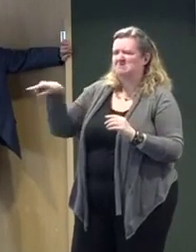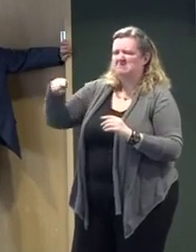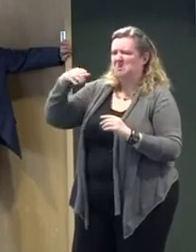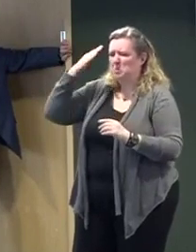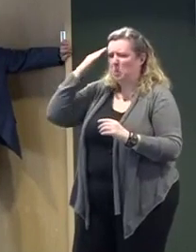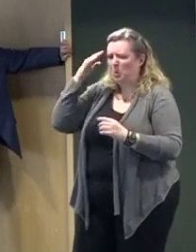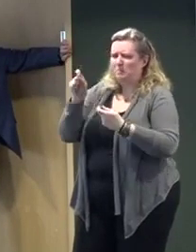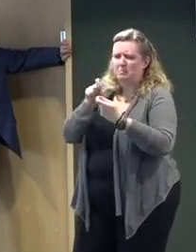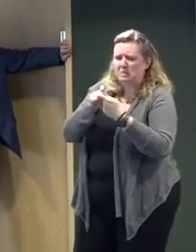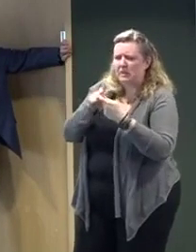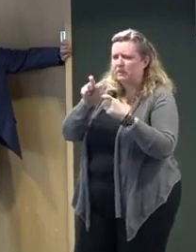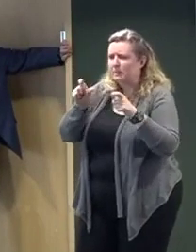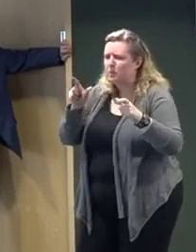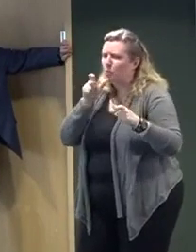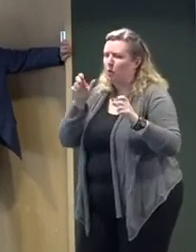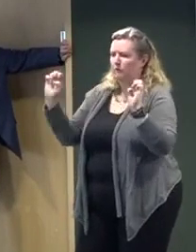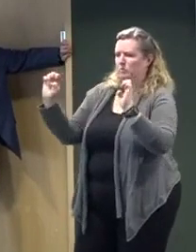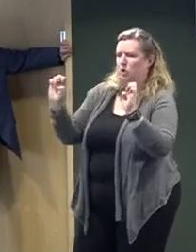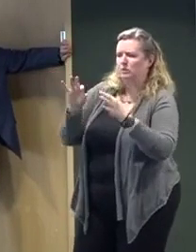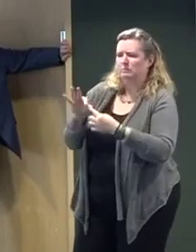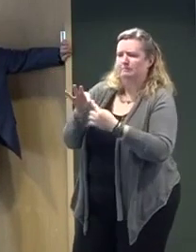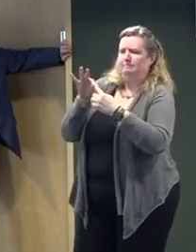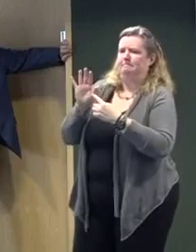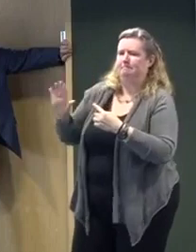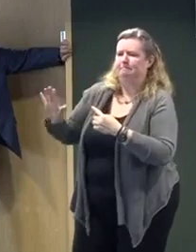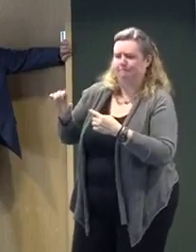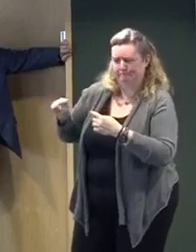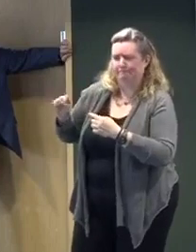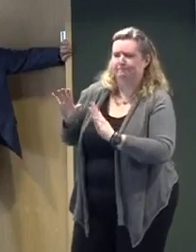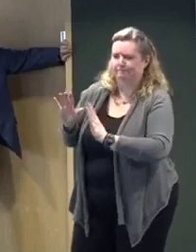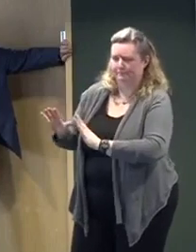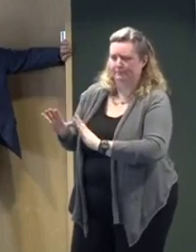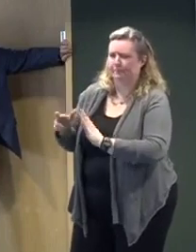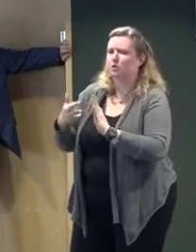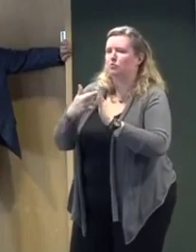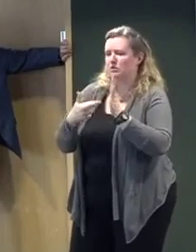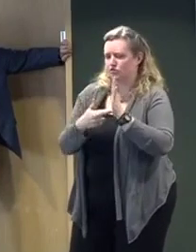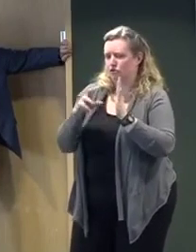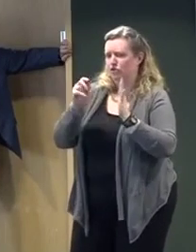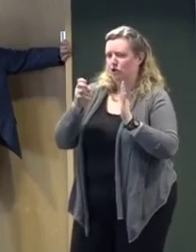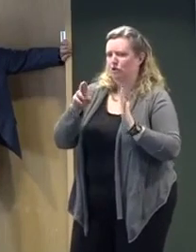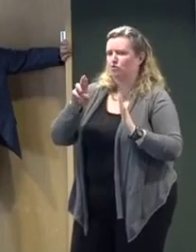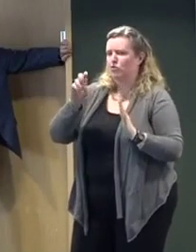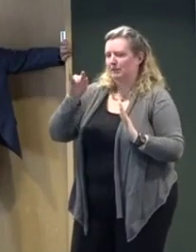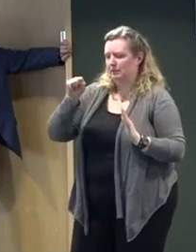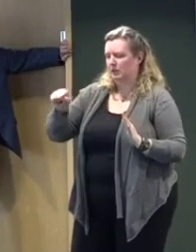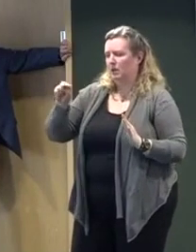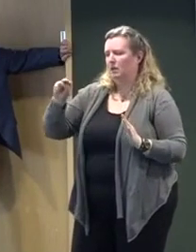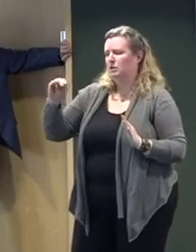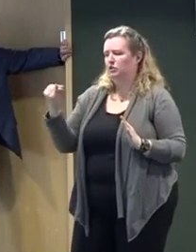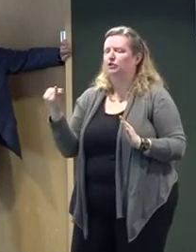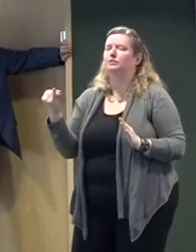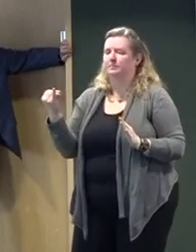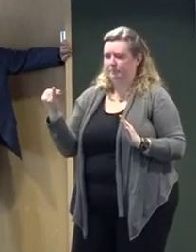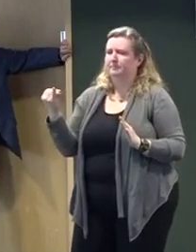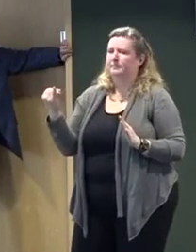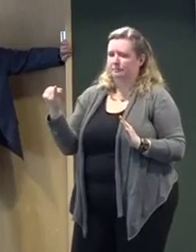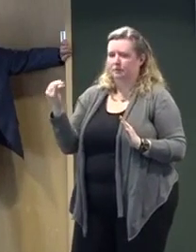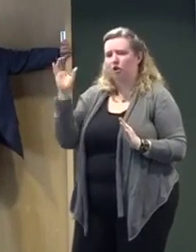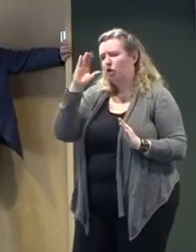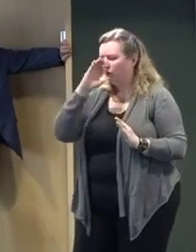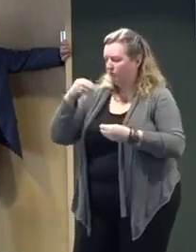a key piece. Register ready.nj, if I'm not mistaken. If you just Google register ready New Jersey, it'll come up.